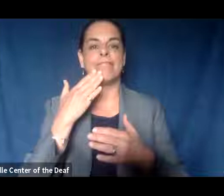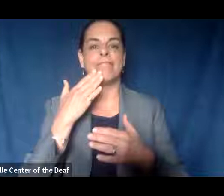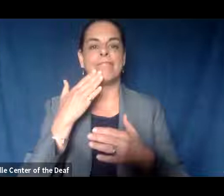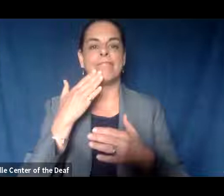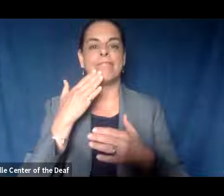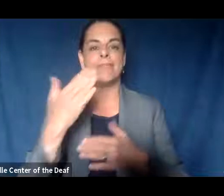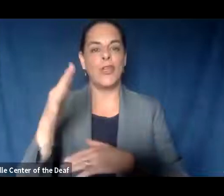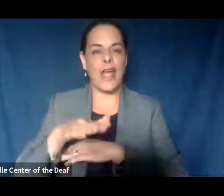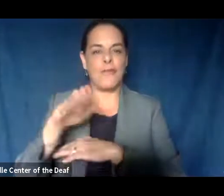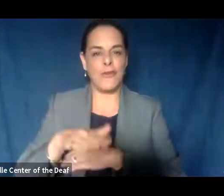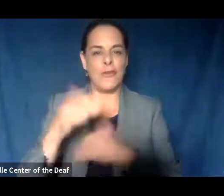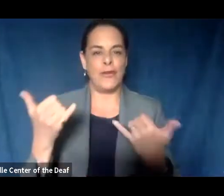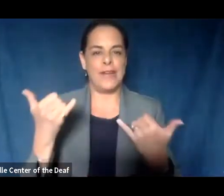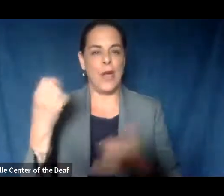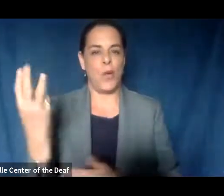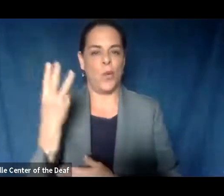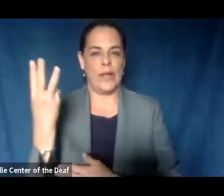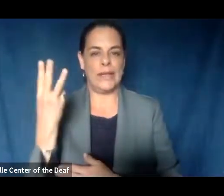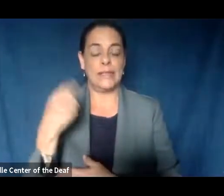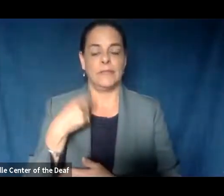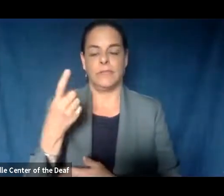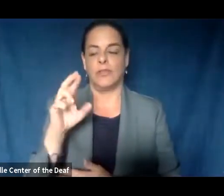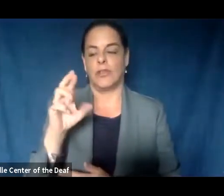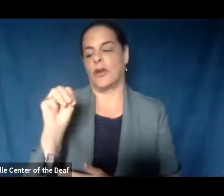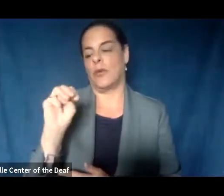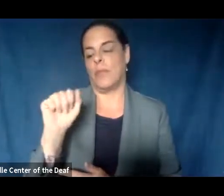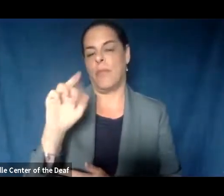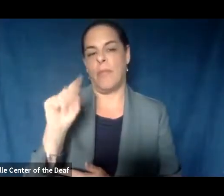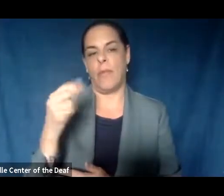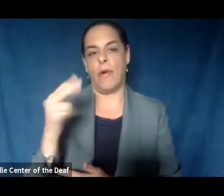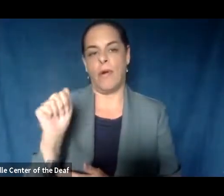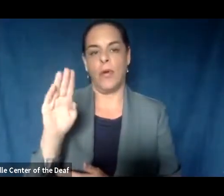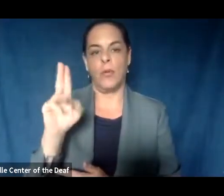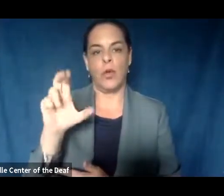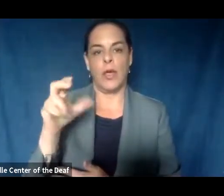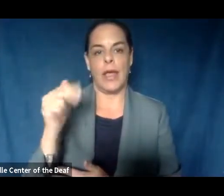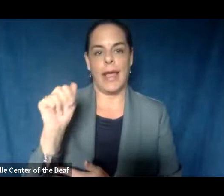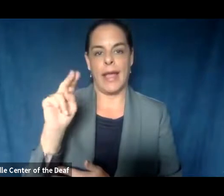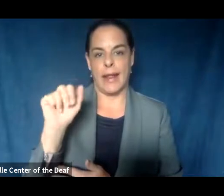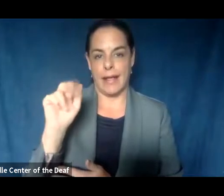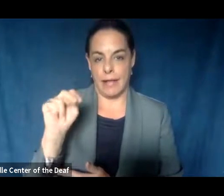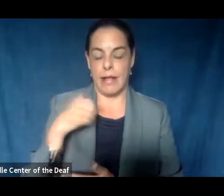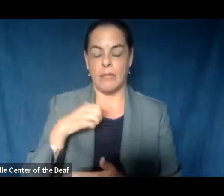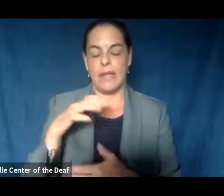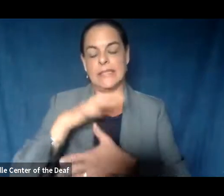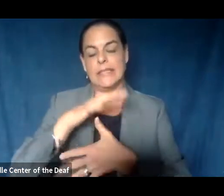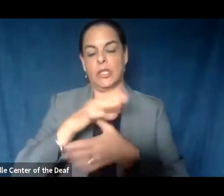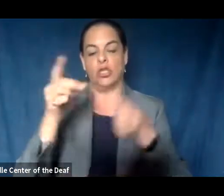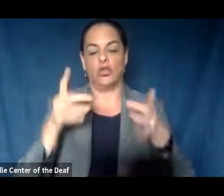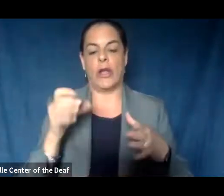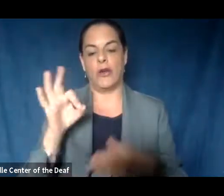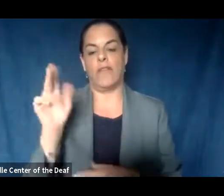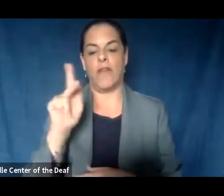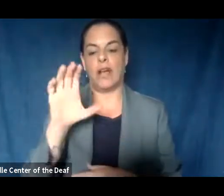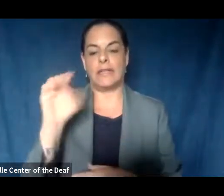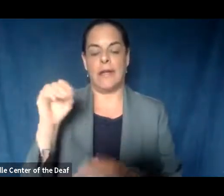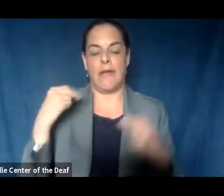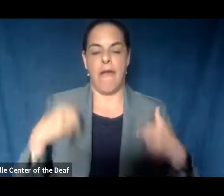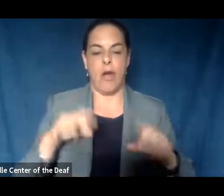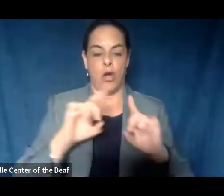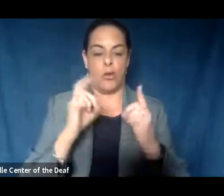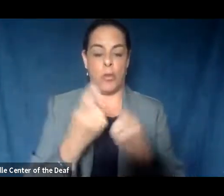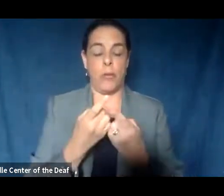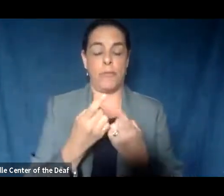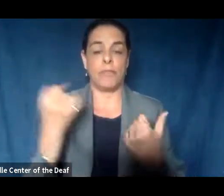Good Wednesday afternoon. I'm Dr. Martha Buchanan, Public Health Officer and Senior Director of the Knox County Health Department. Our moment of gratitude